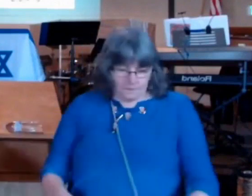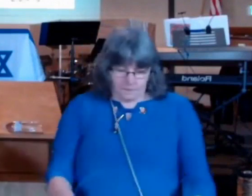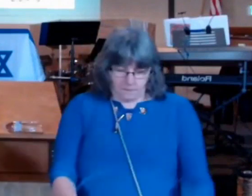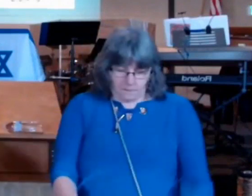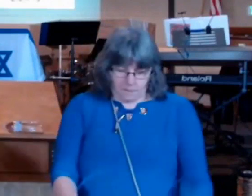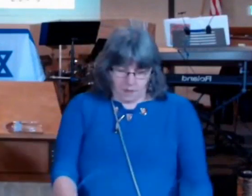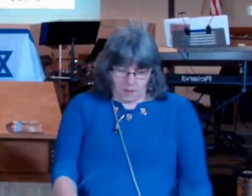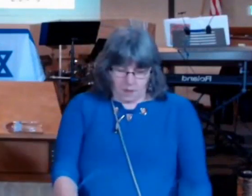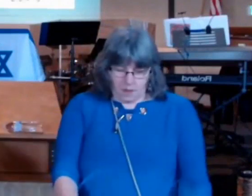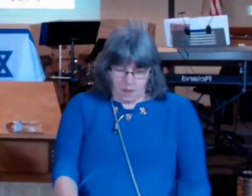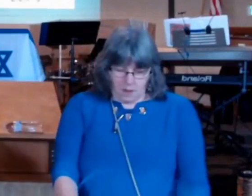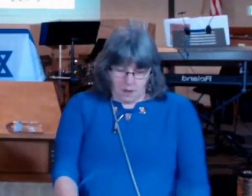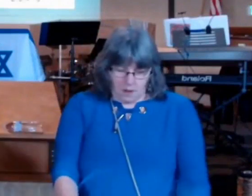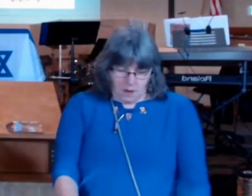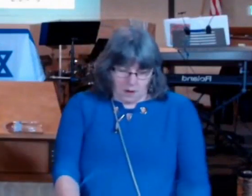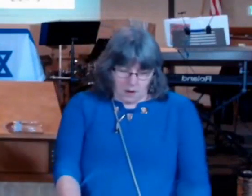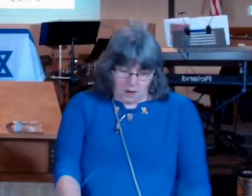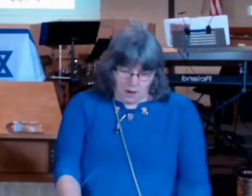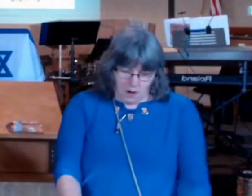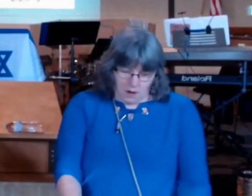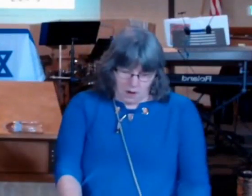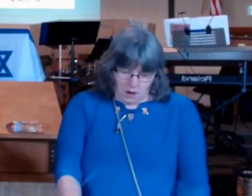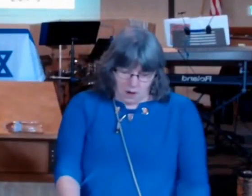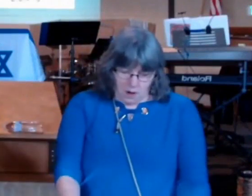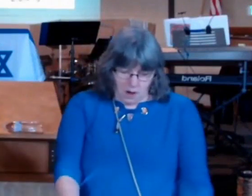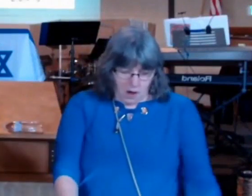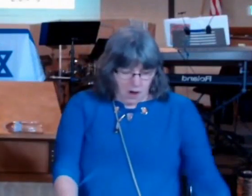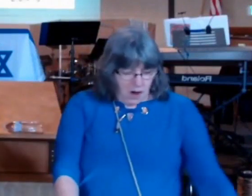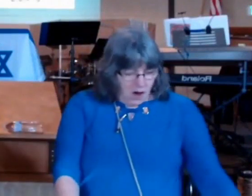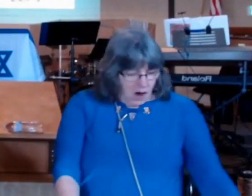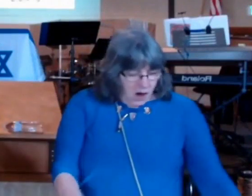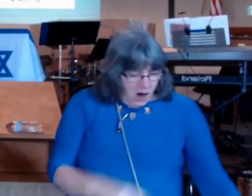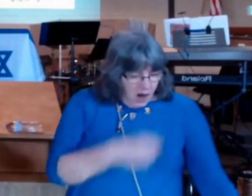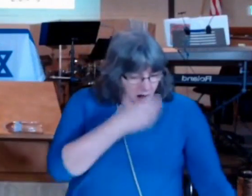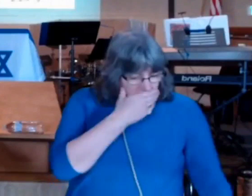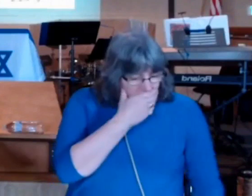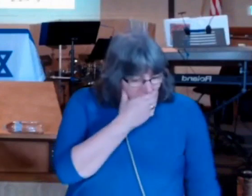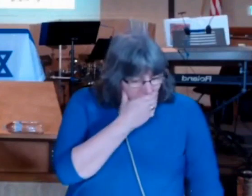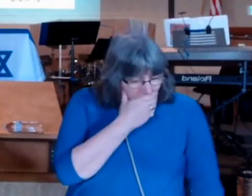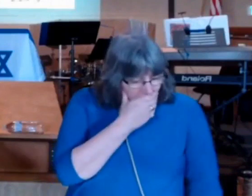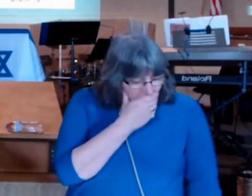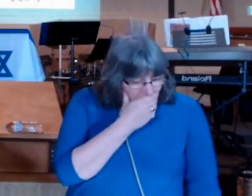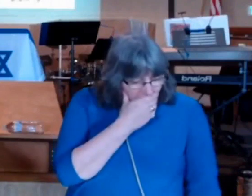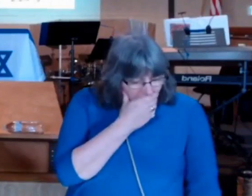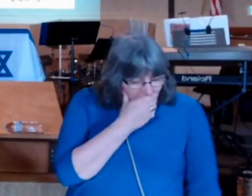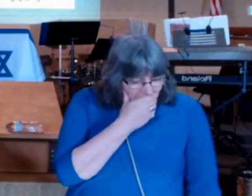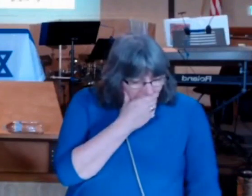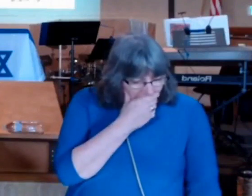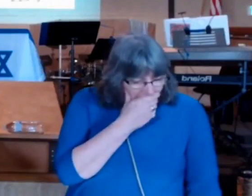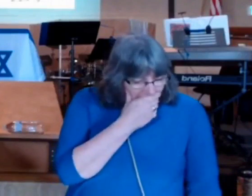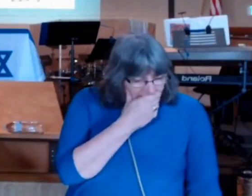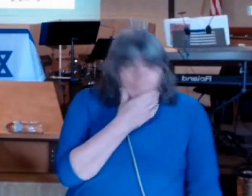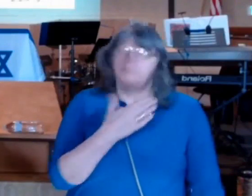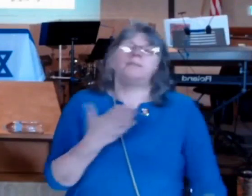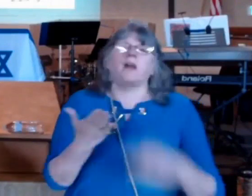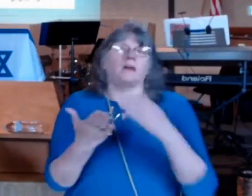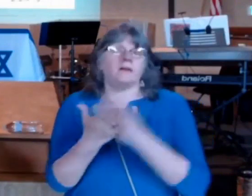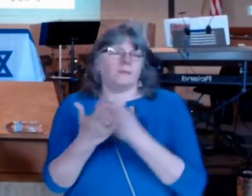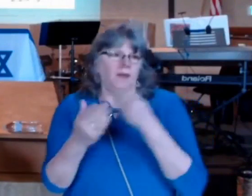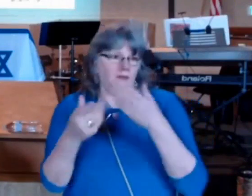there is there only one side the instructions concerning ritual contamination